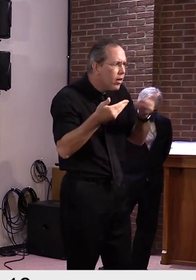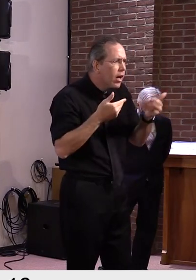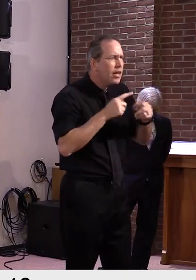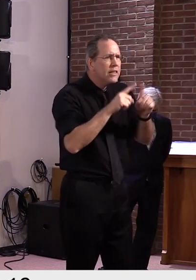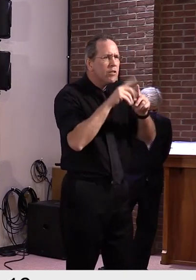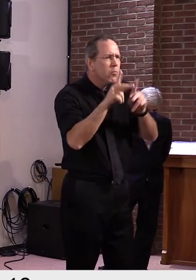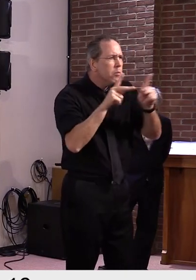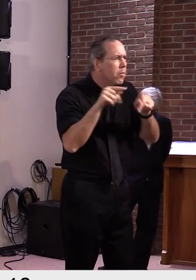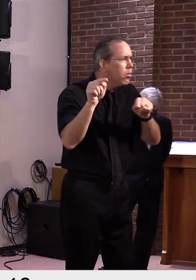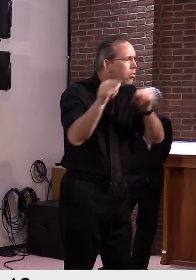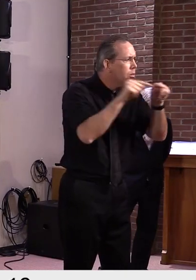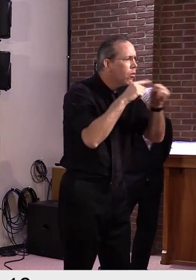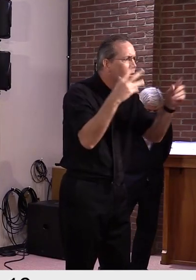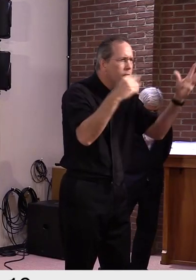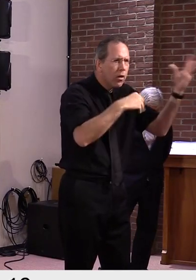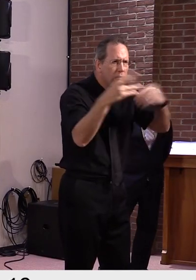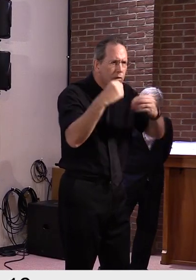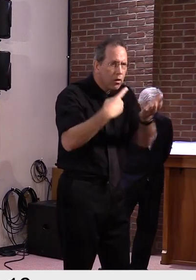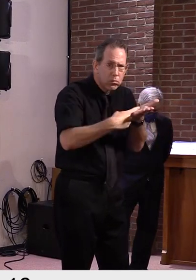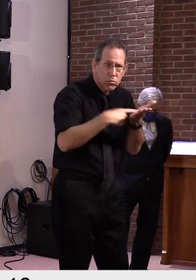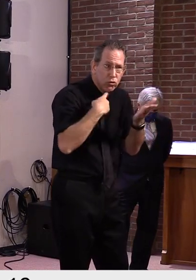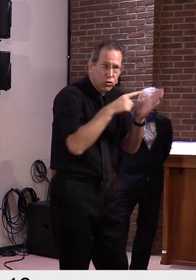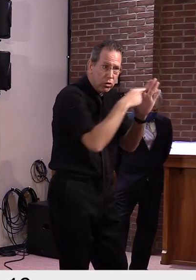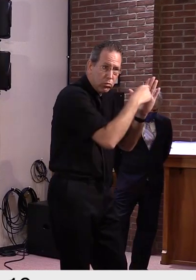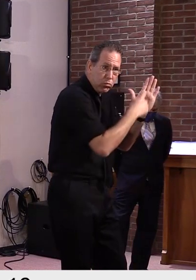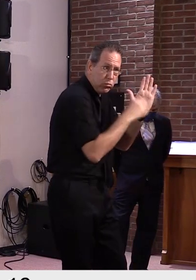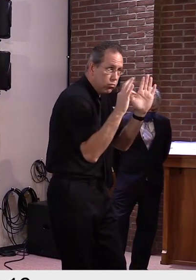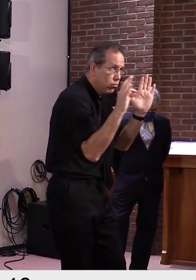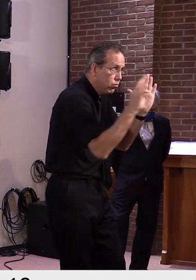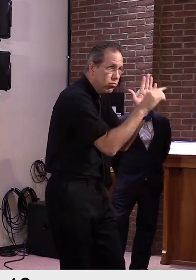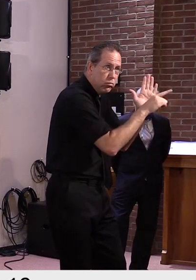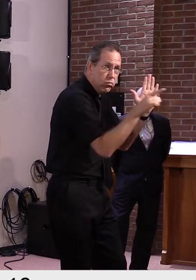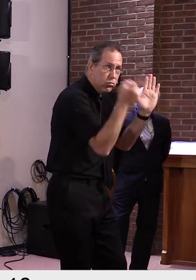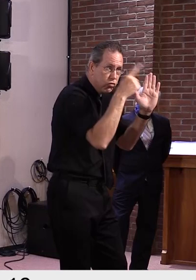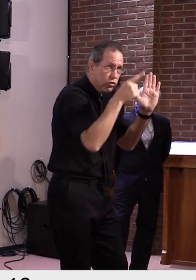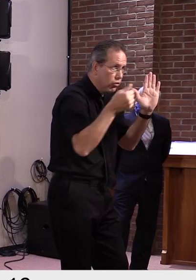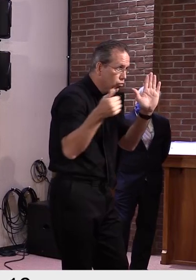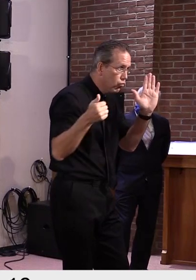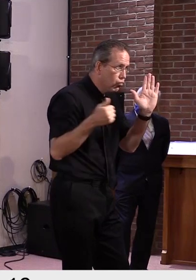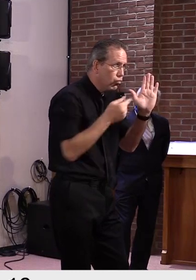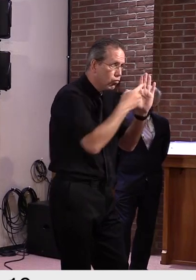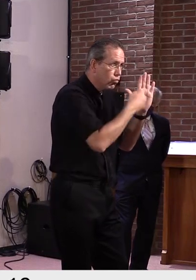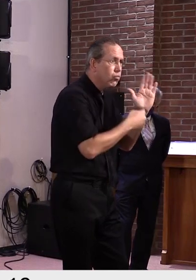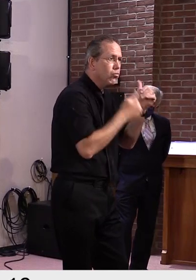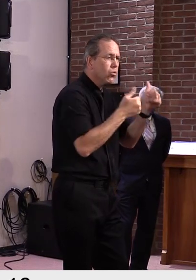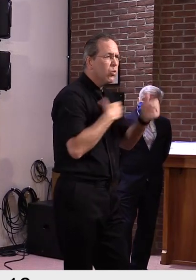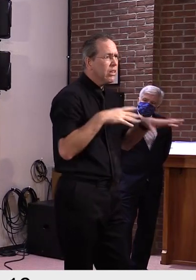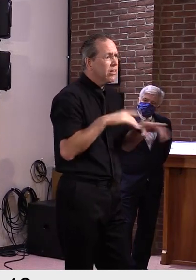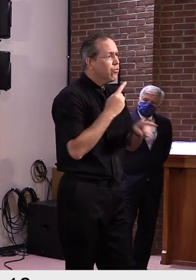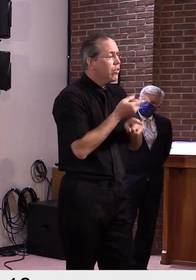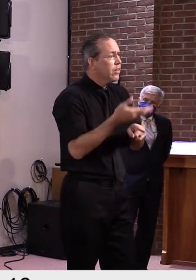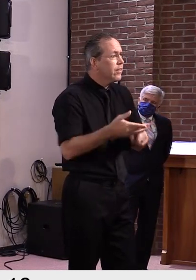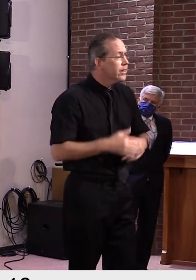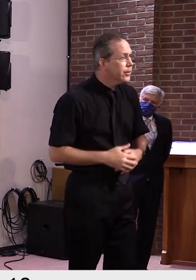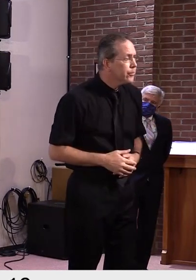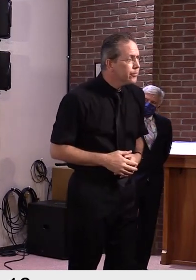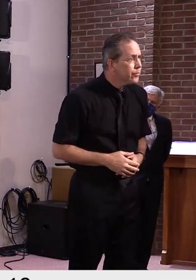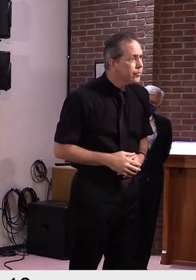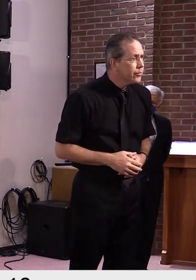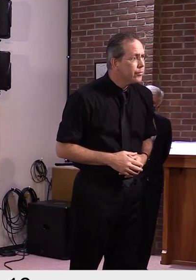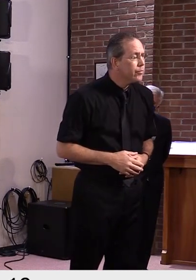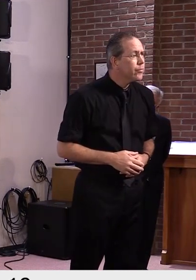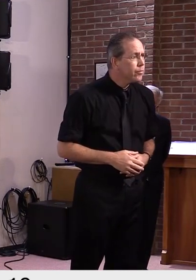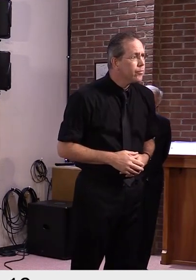that our open districts are actually taking this seriously as well. I would also, while we're talking about